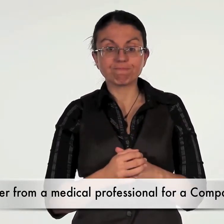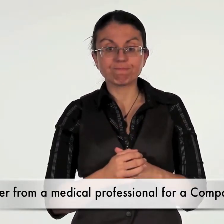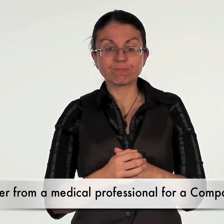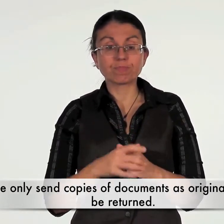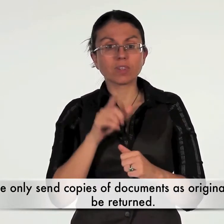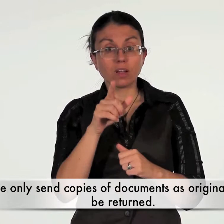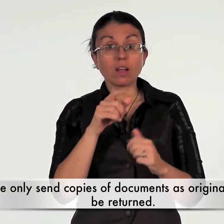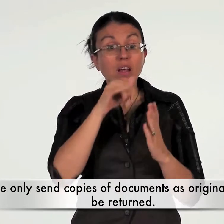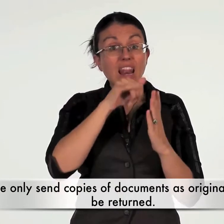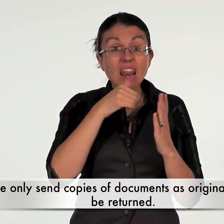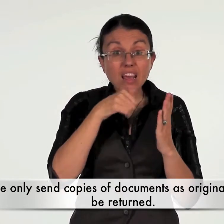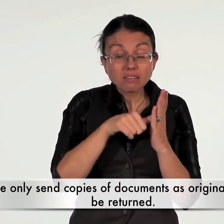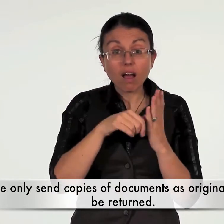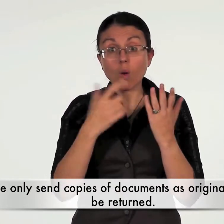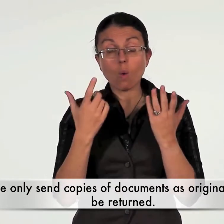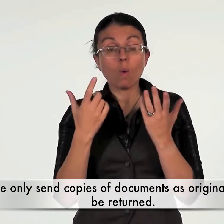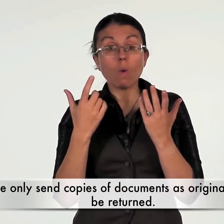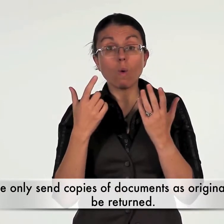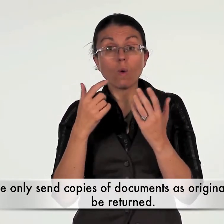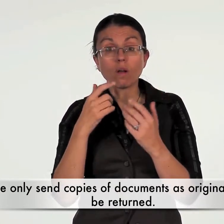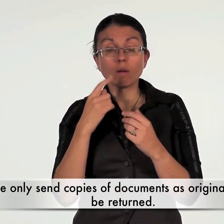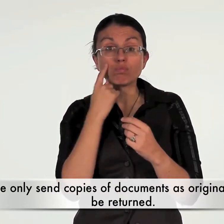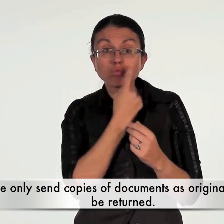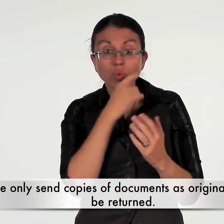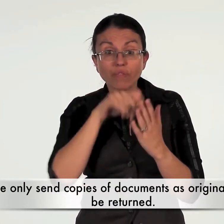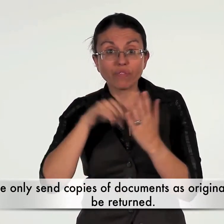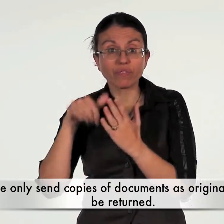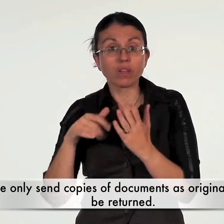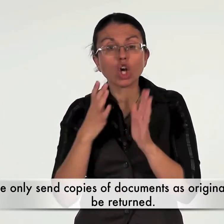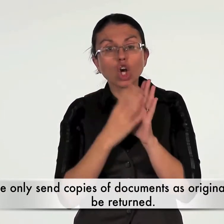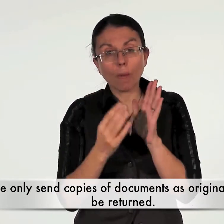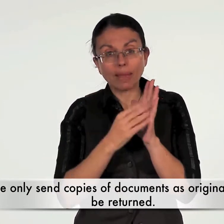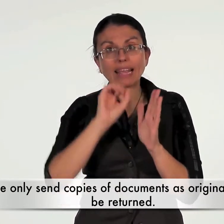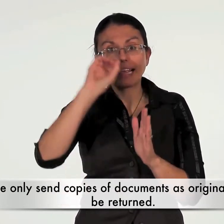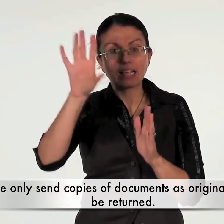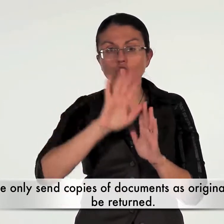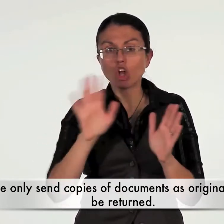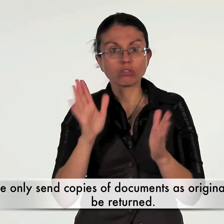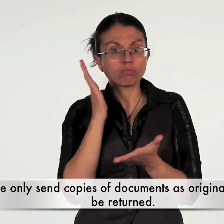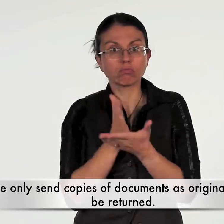please only send copies of documents as originals will not be returned back to you